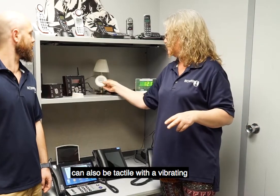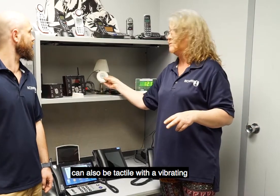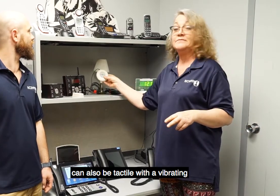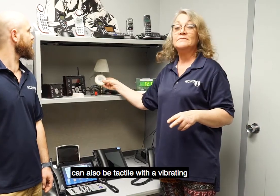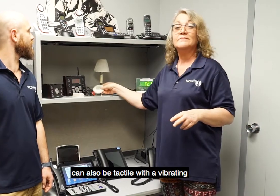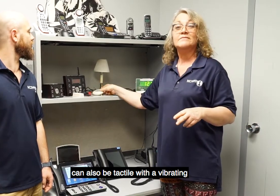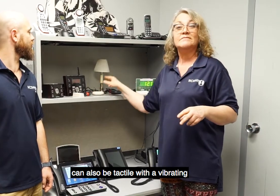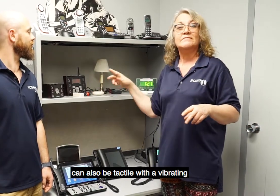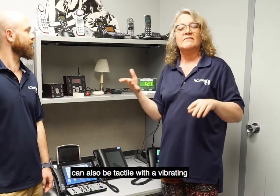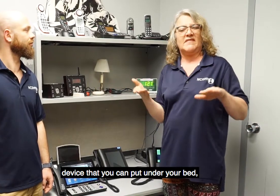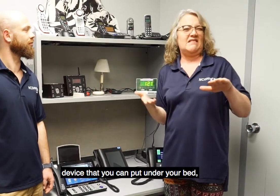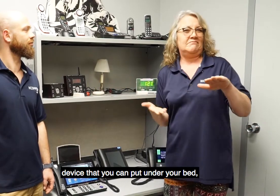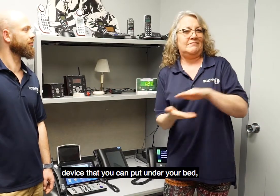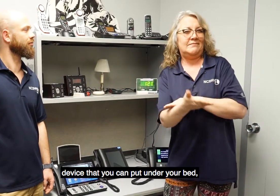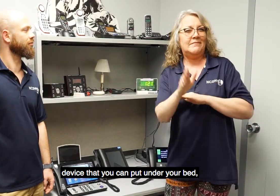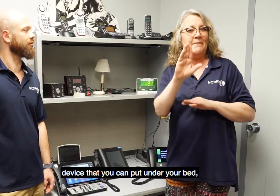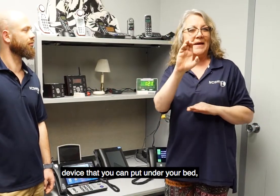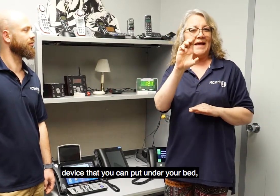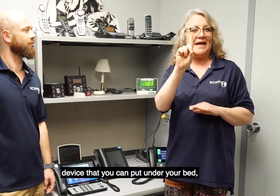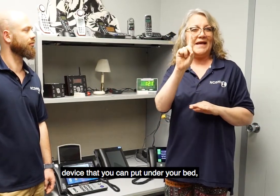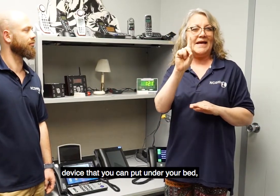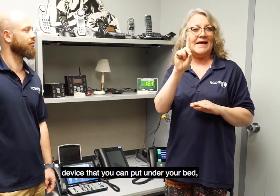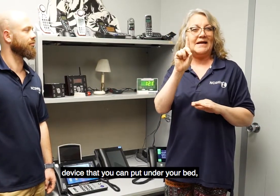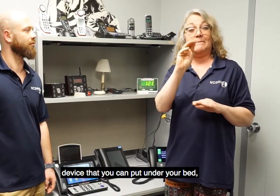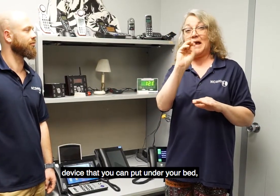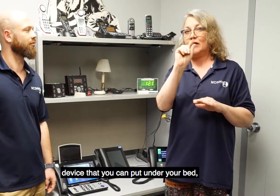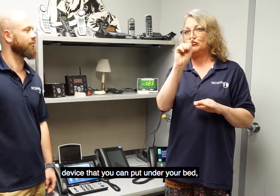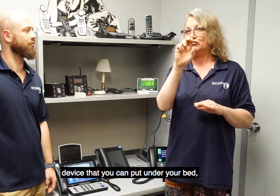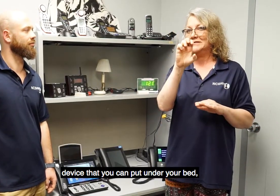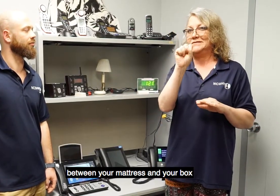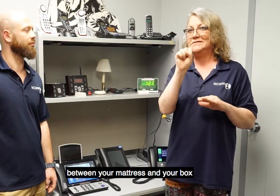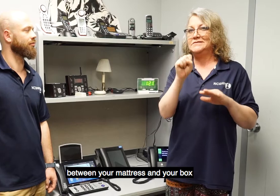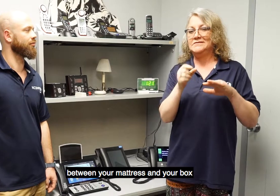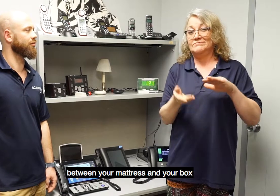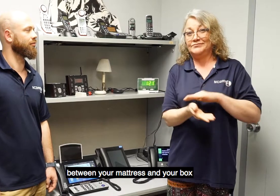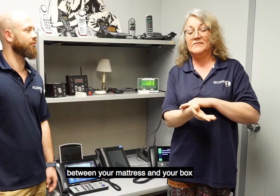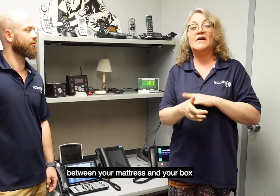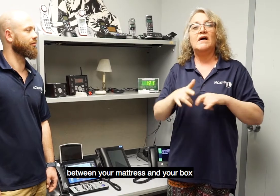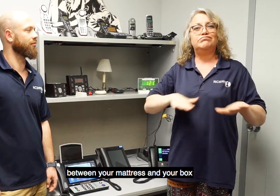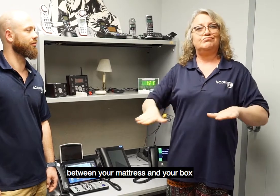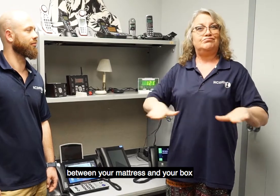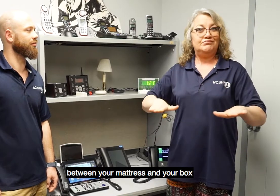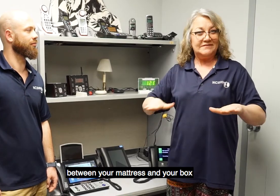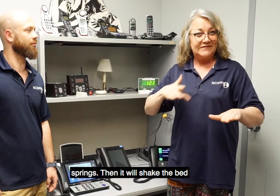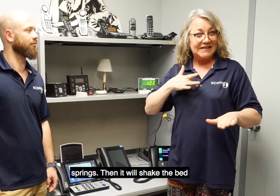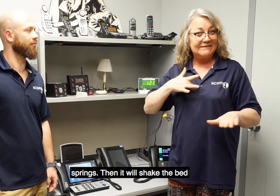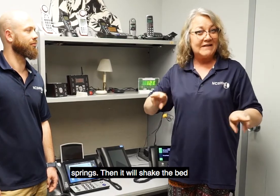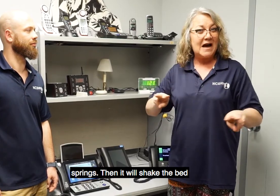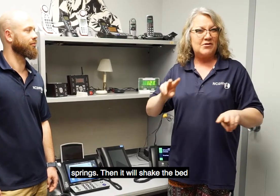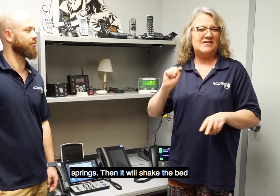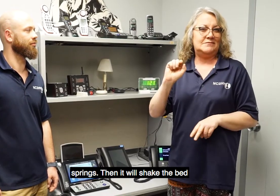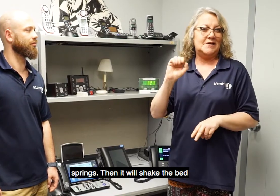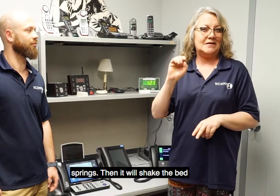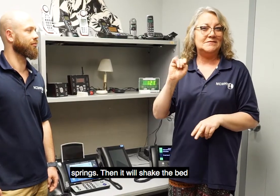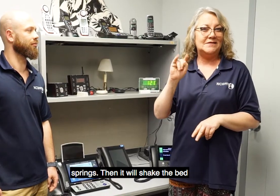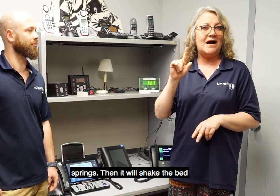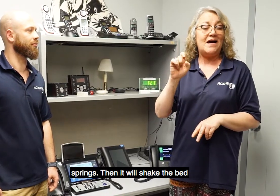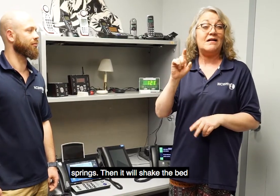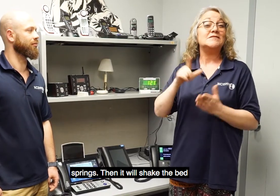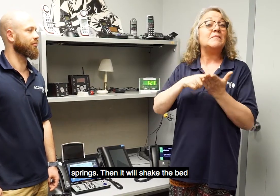vibrating device that you can put under your bed, between your mattress and your box springs, and then it will shake the